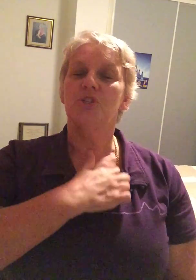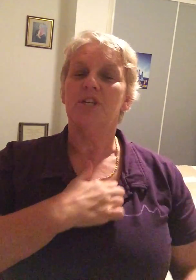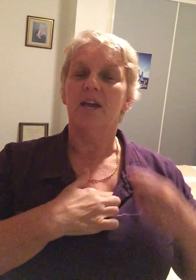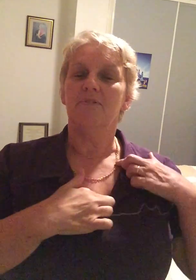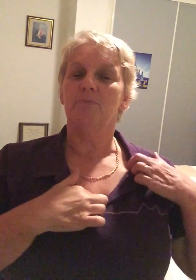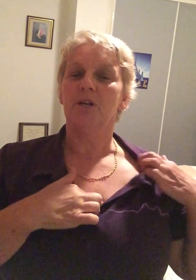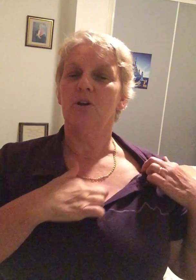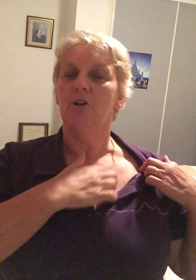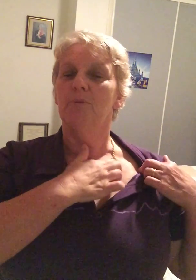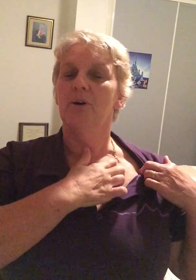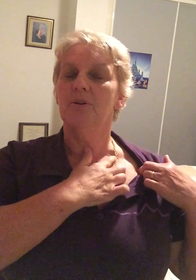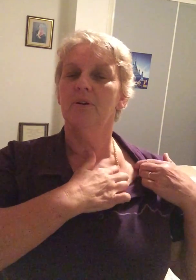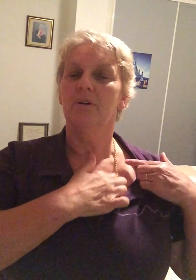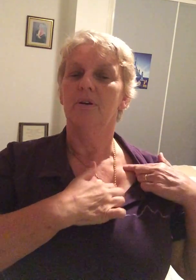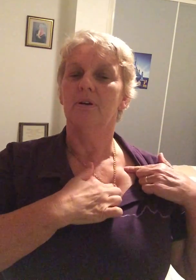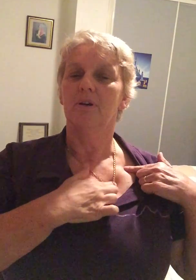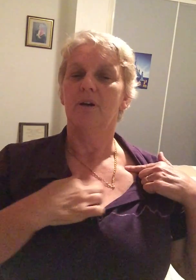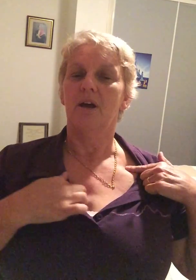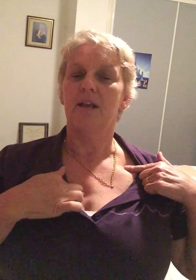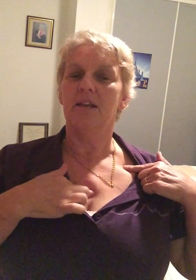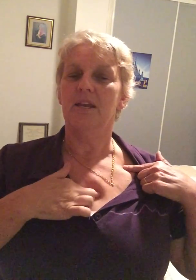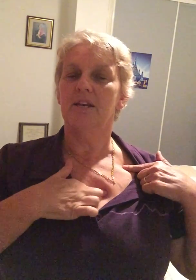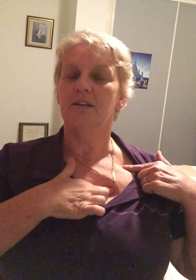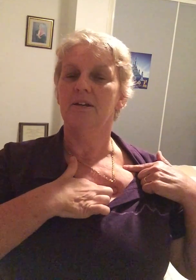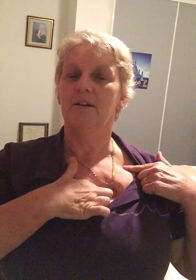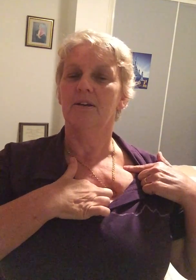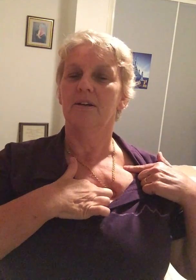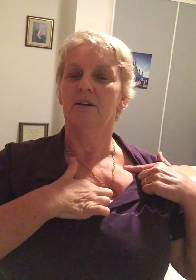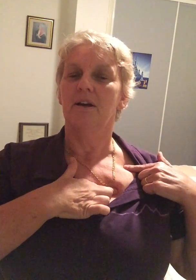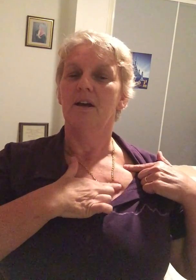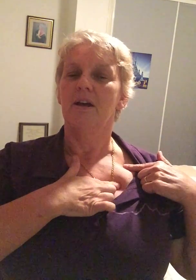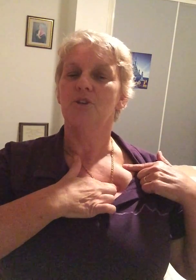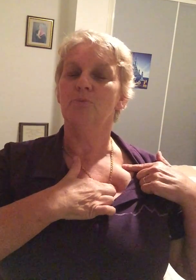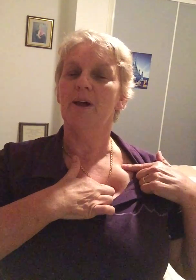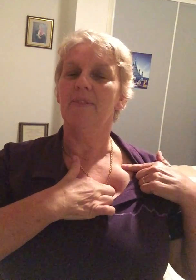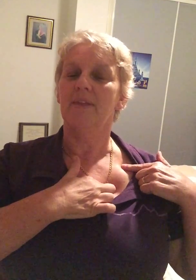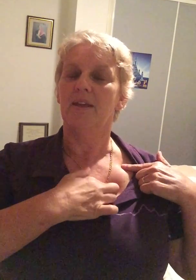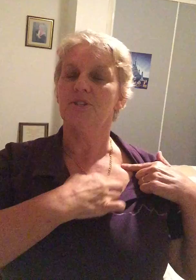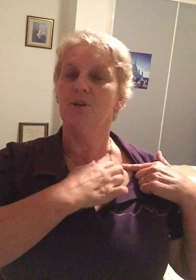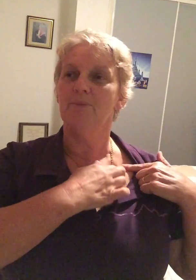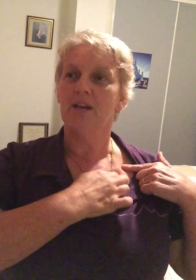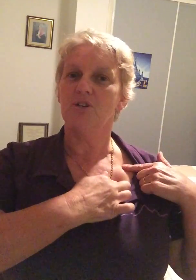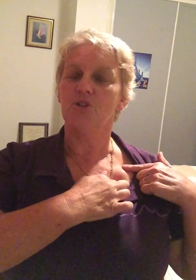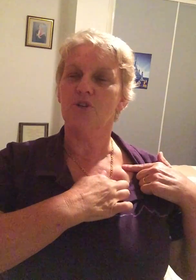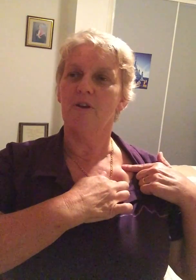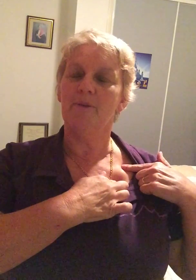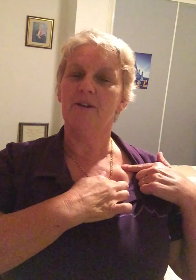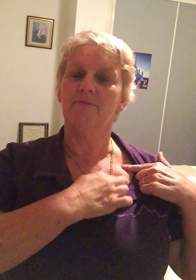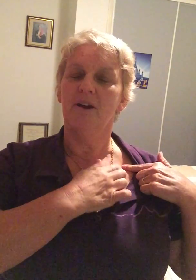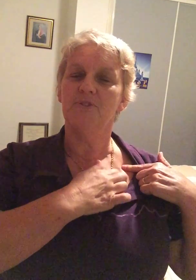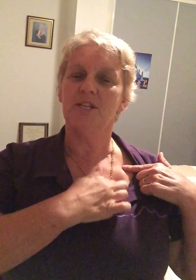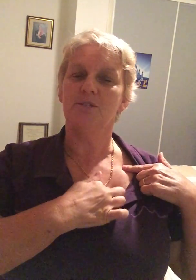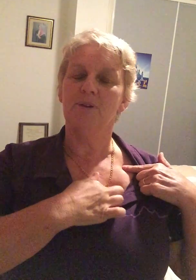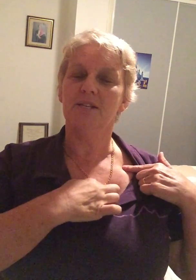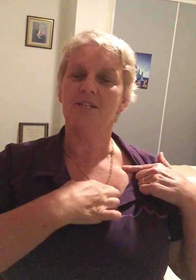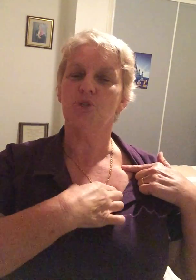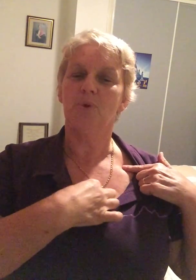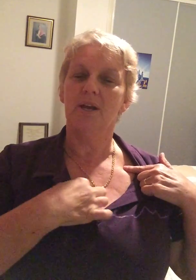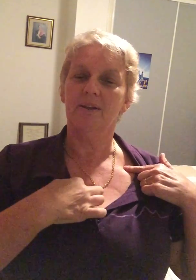down from my collarbone and in to about there so about about five centimeters each way